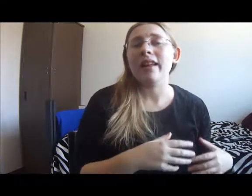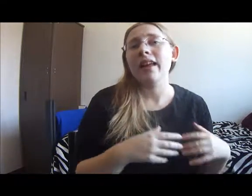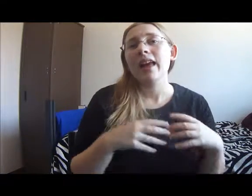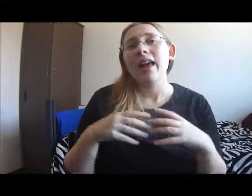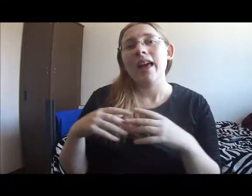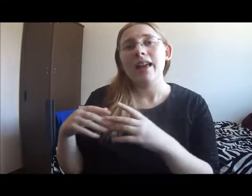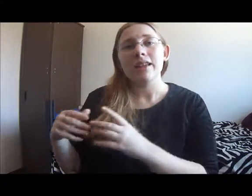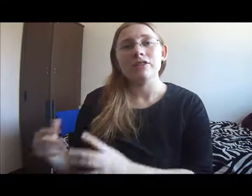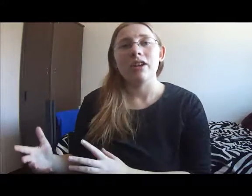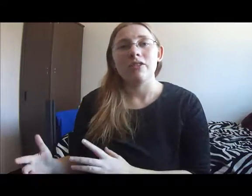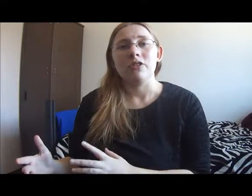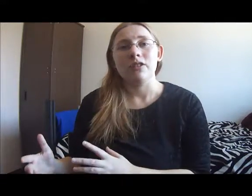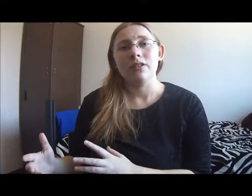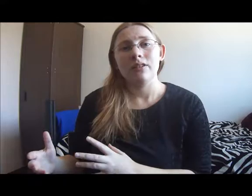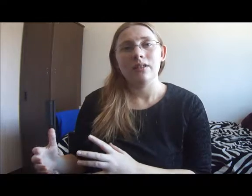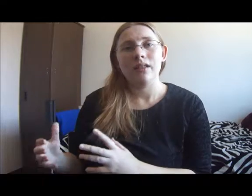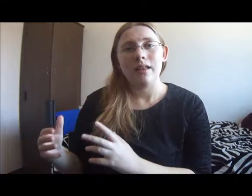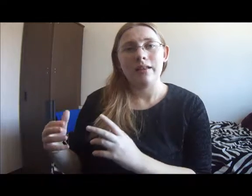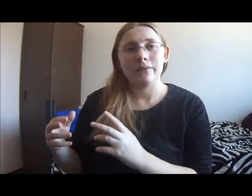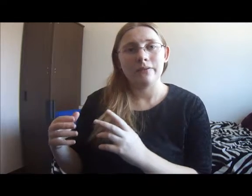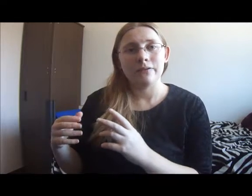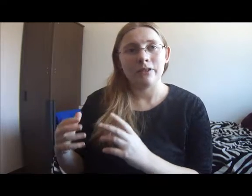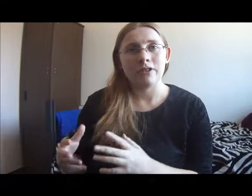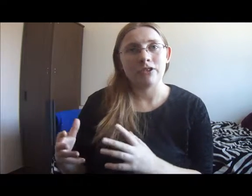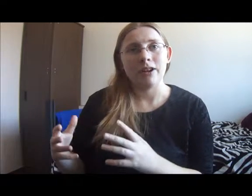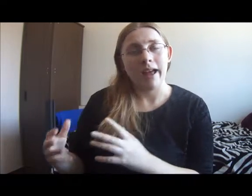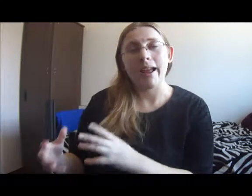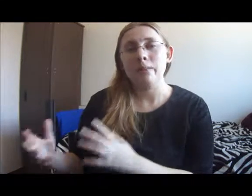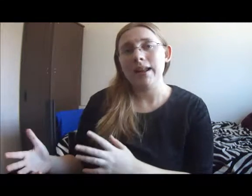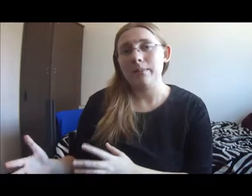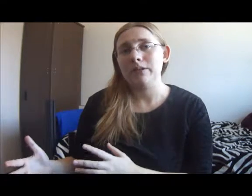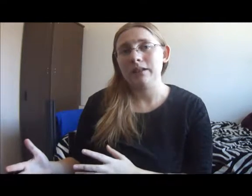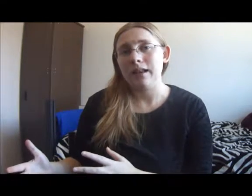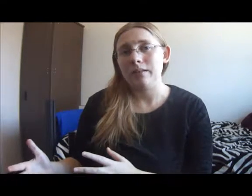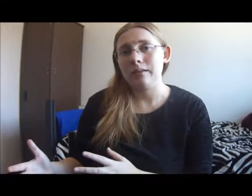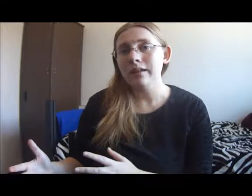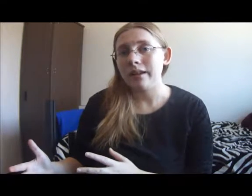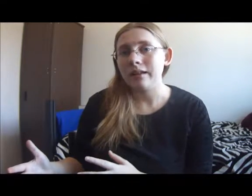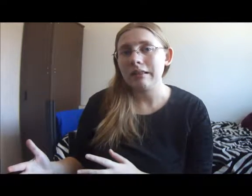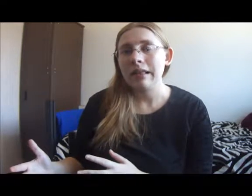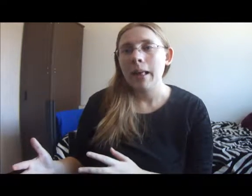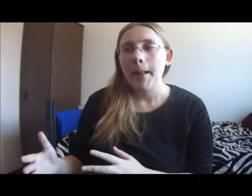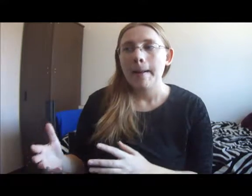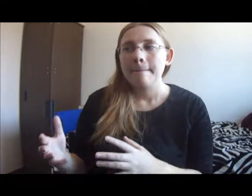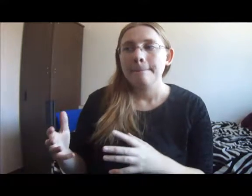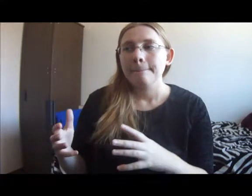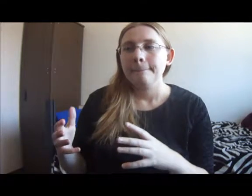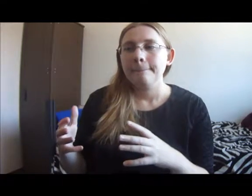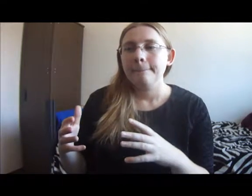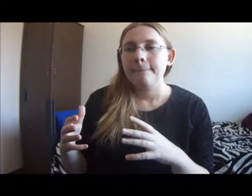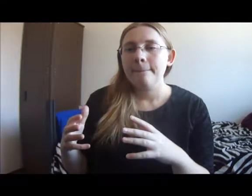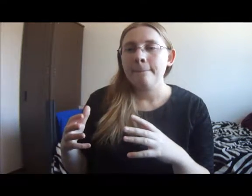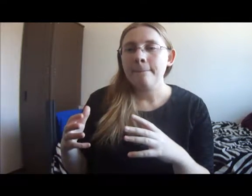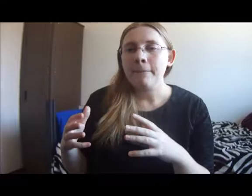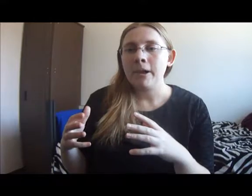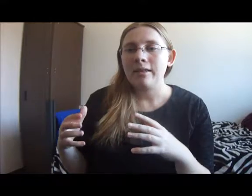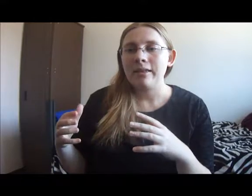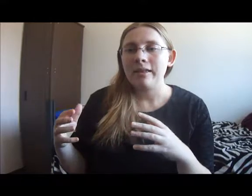and Crutcher. If Crutcher had been able to tell Sirius. But it's this